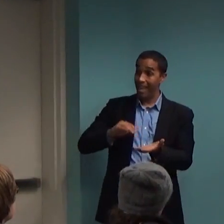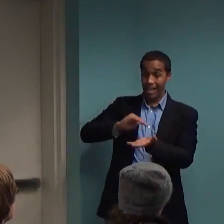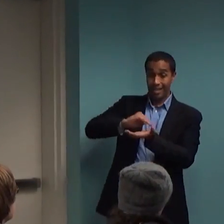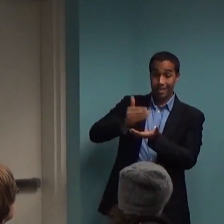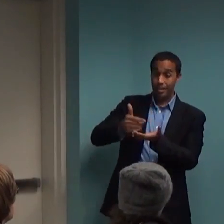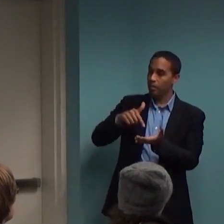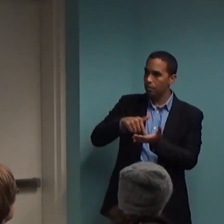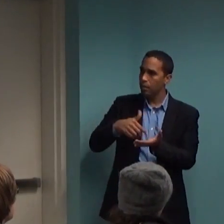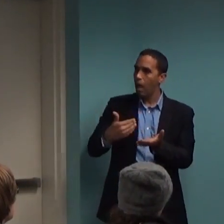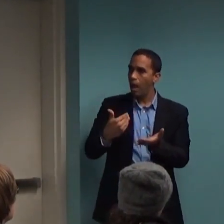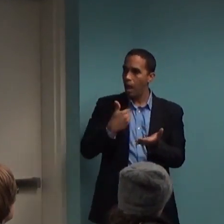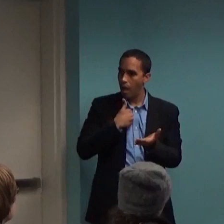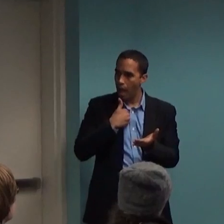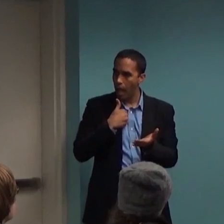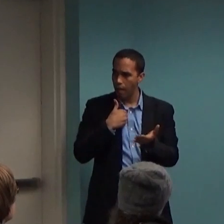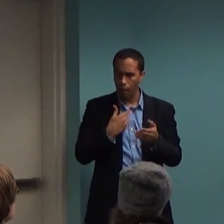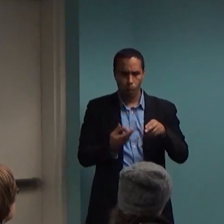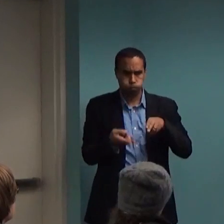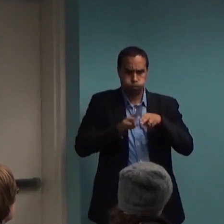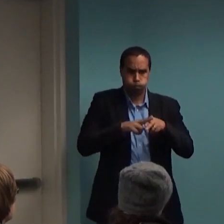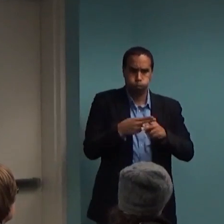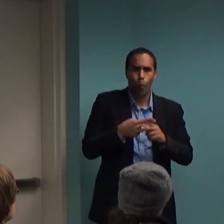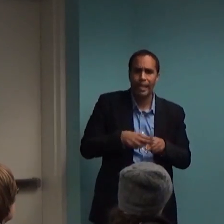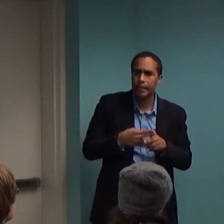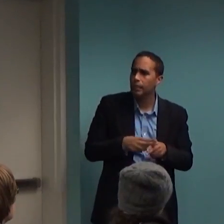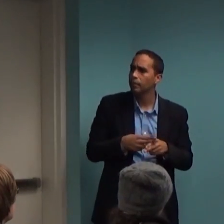it very high weight gain and a risk of developing diabetes.